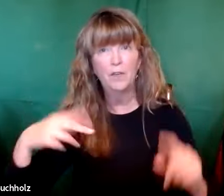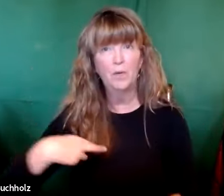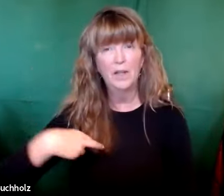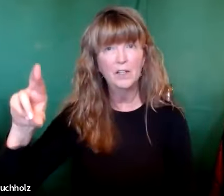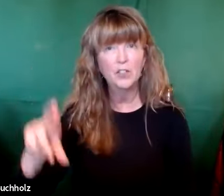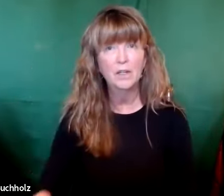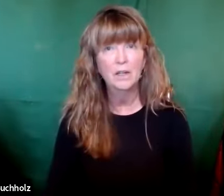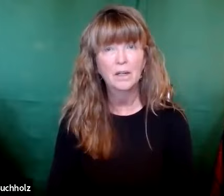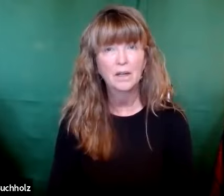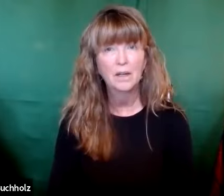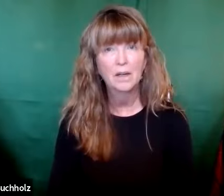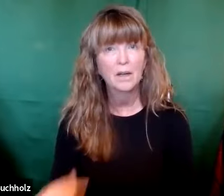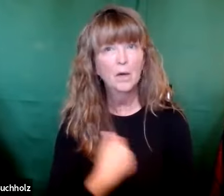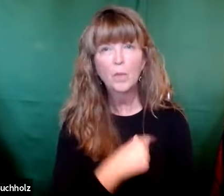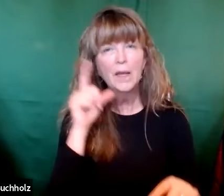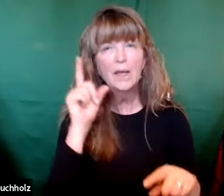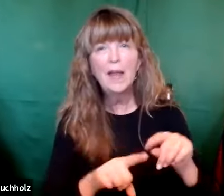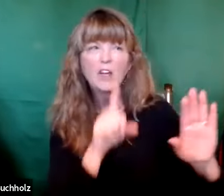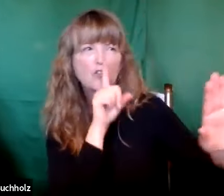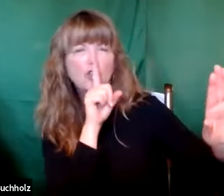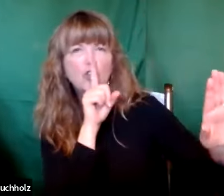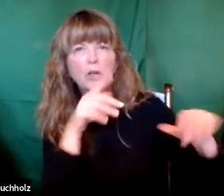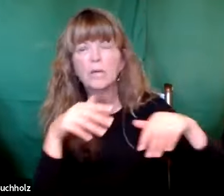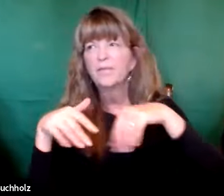people from different cultures, people from different religious traditions.